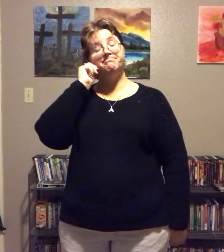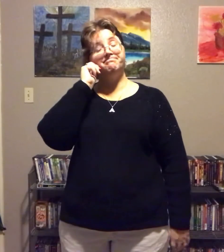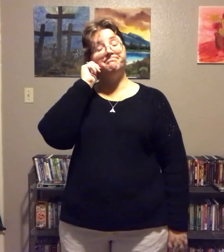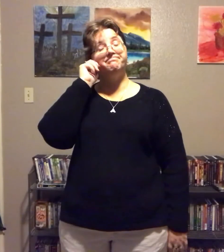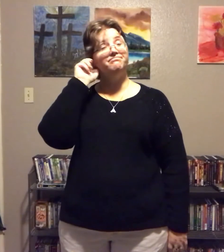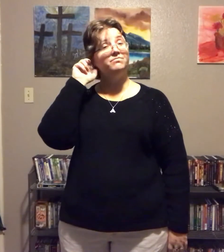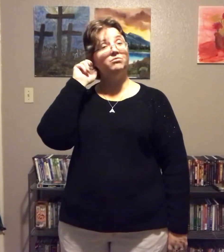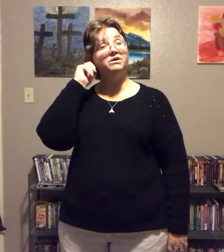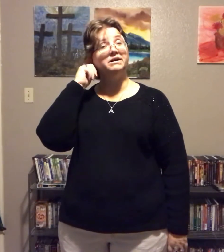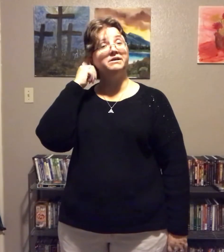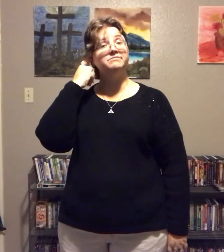The one.